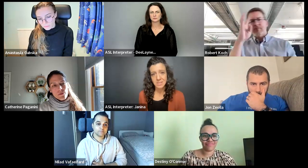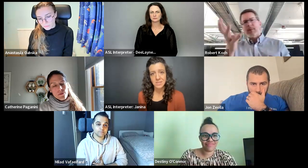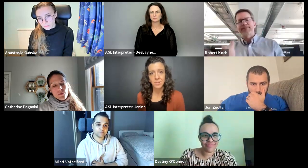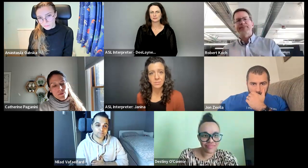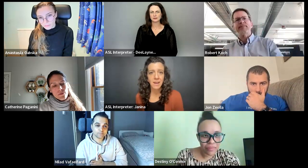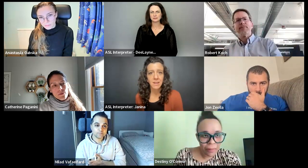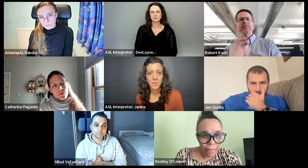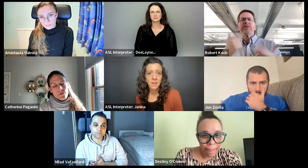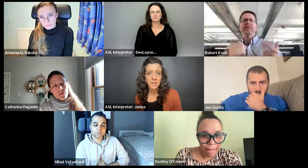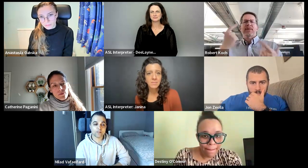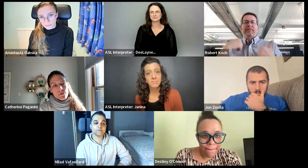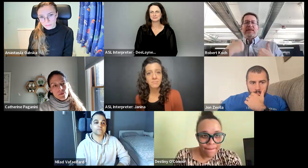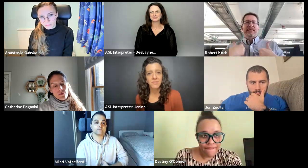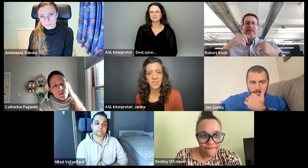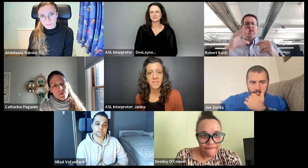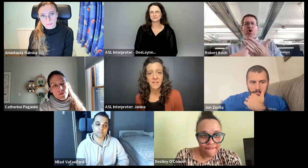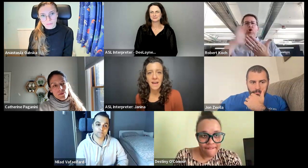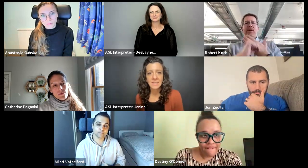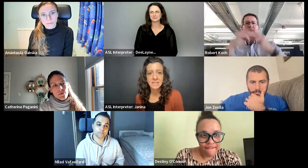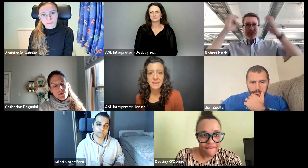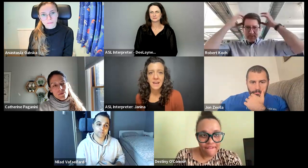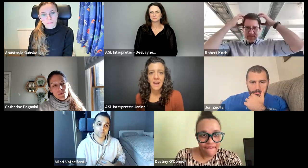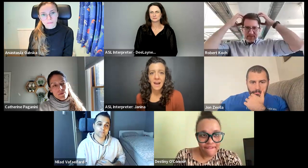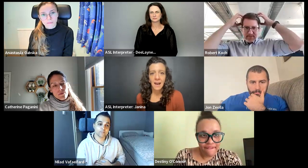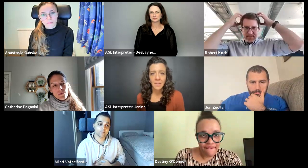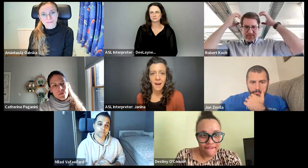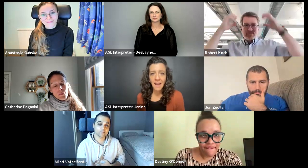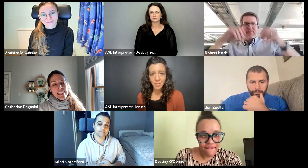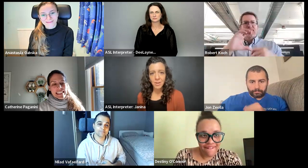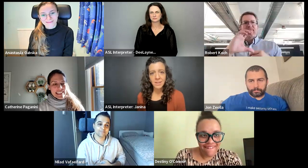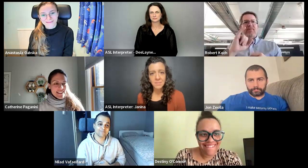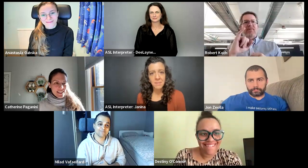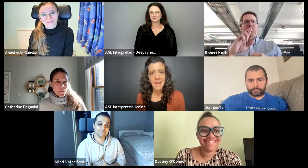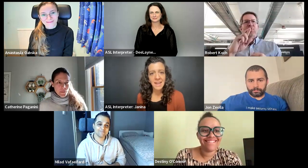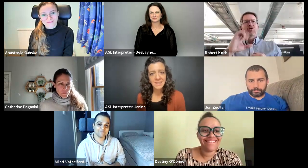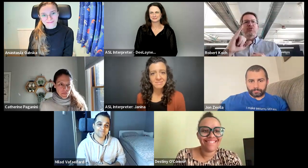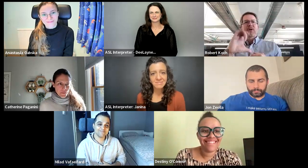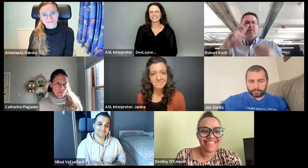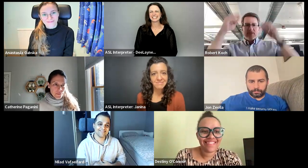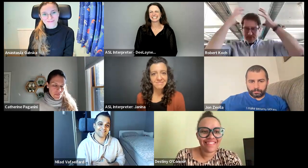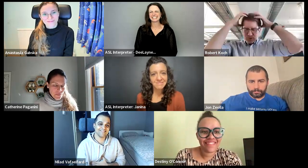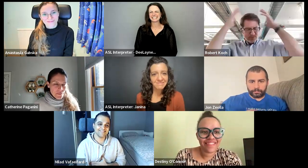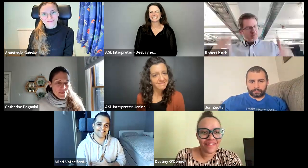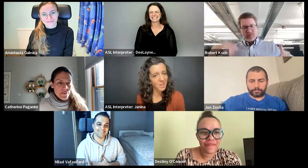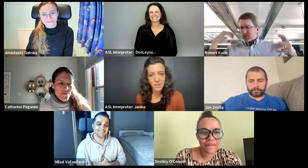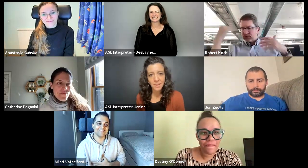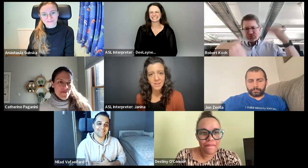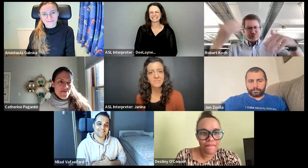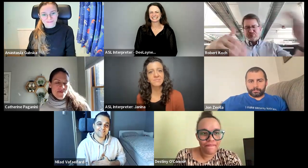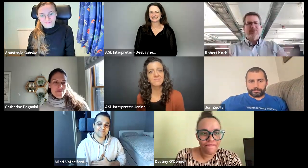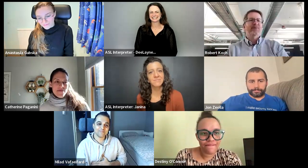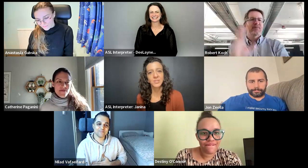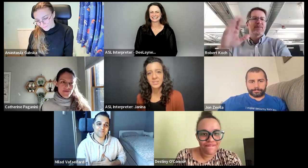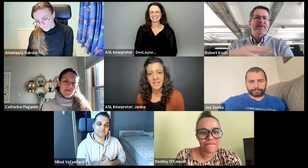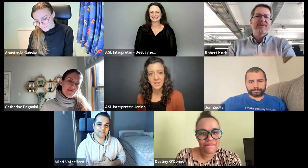experts. So yeah, still in the class. I have the curriculum in my head. It's all up